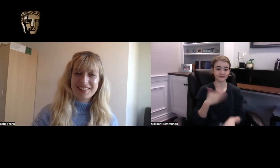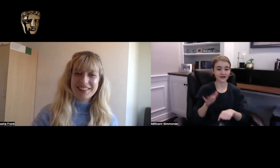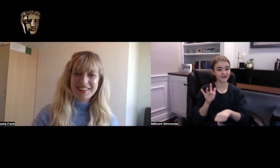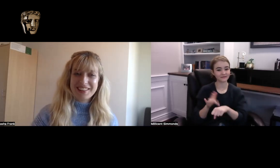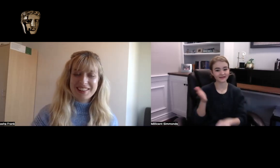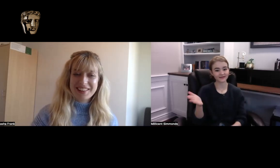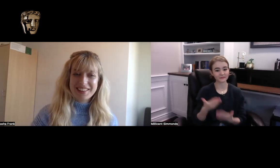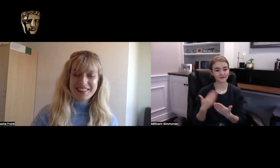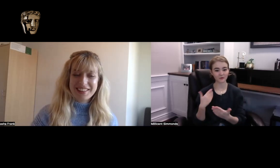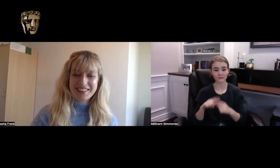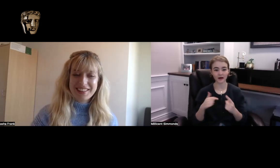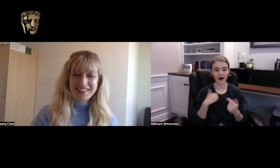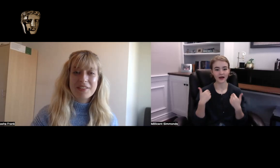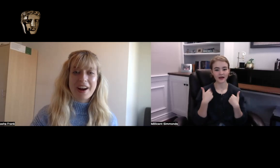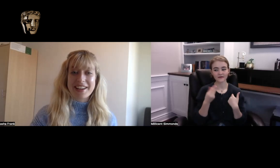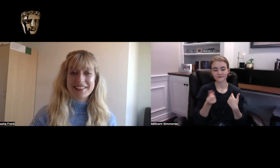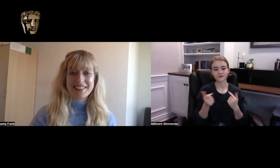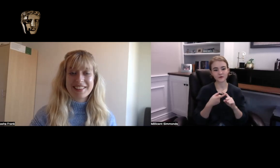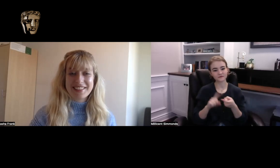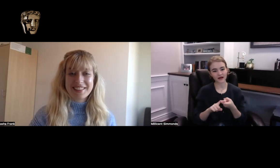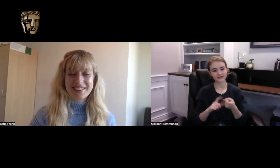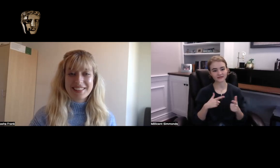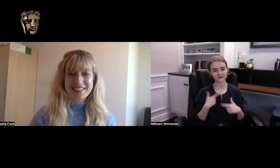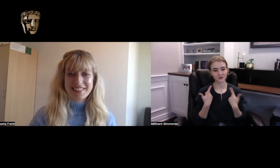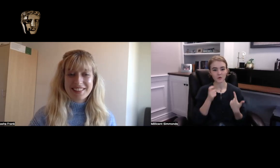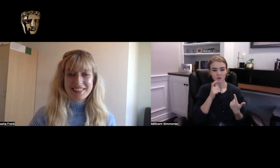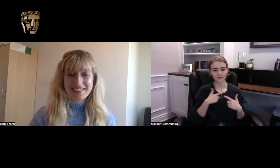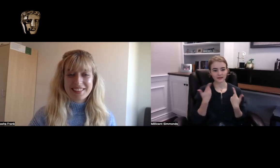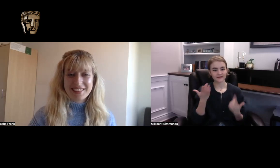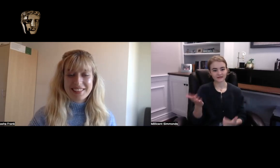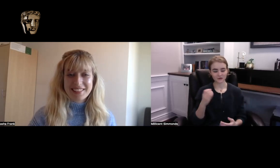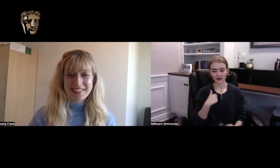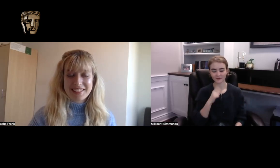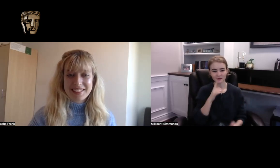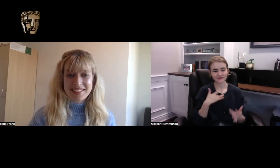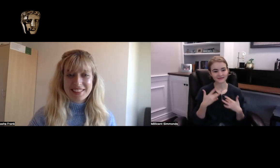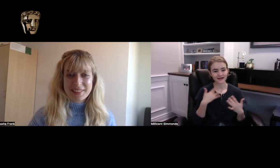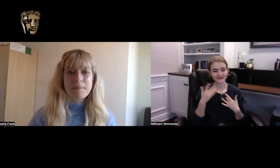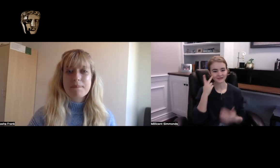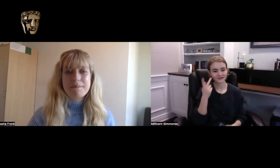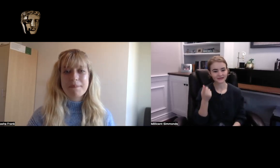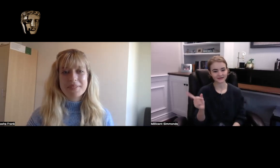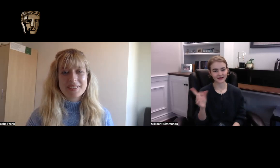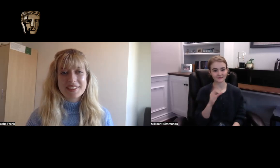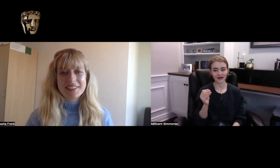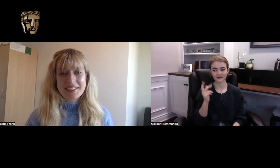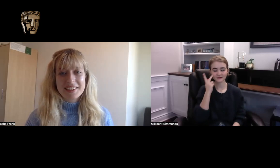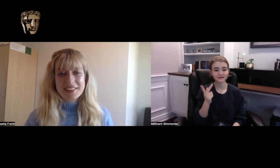for that I've never been right but I have friends who live there so I'm really excited to see them and